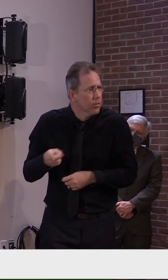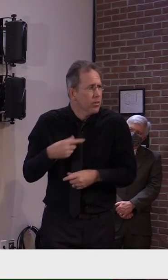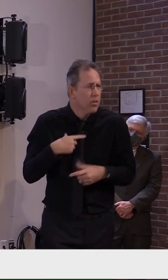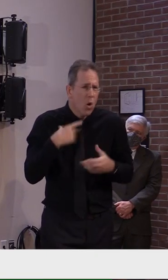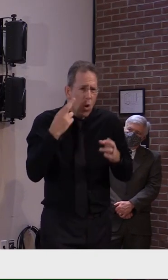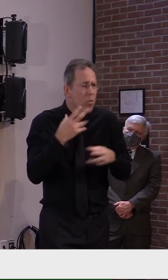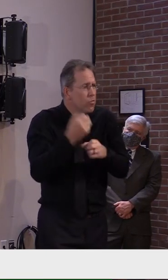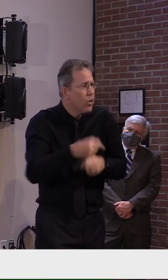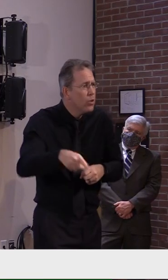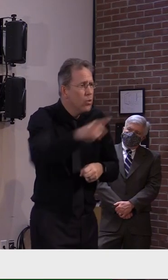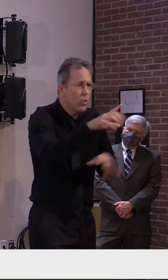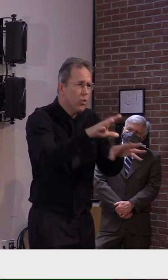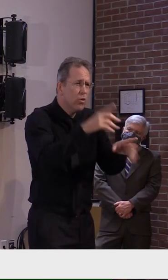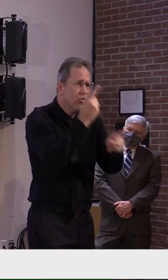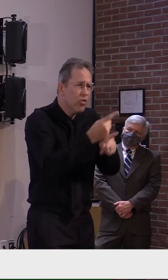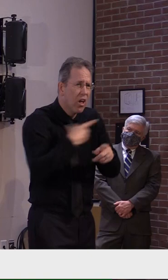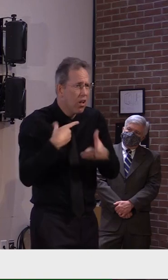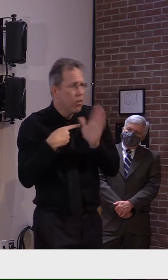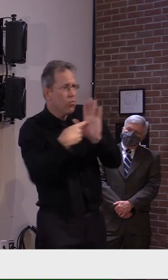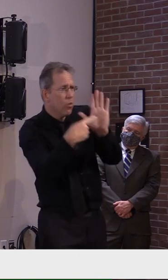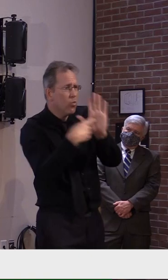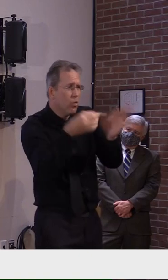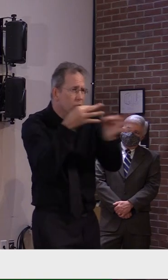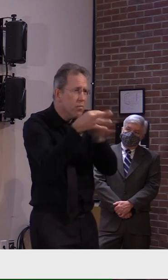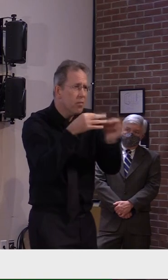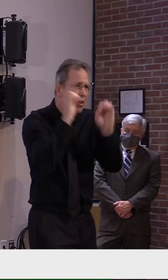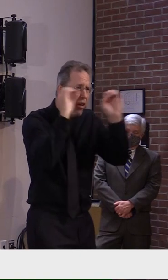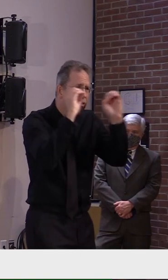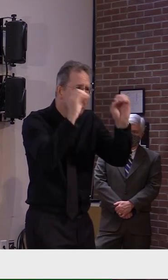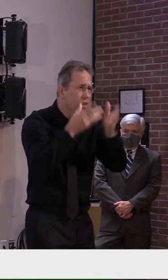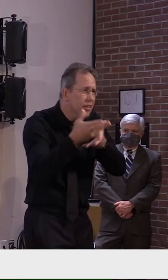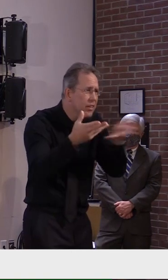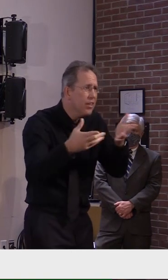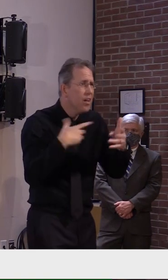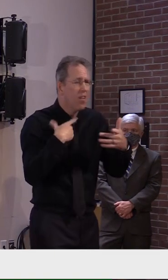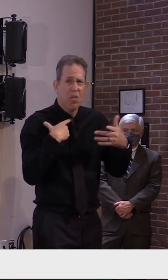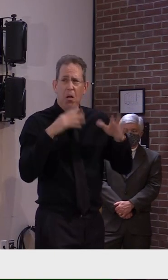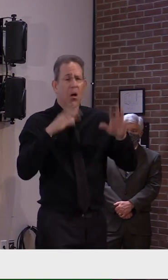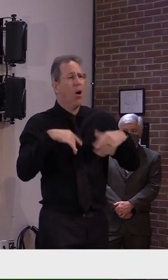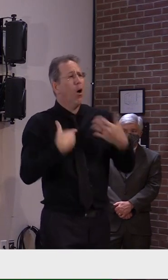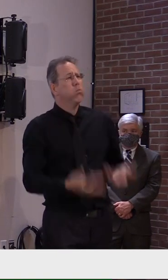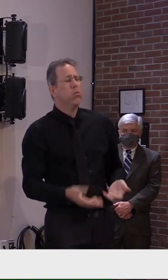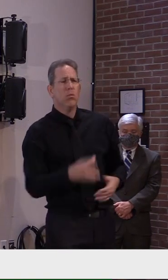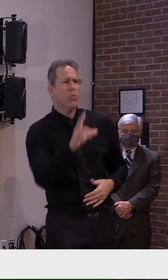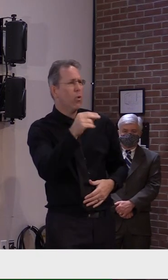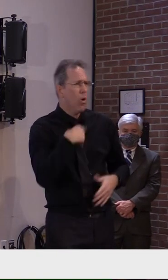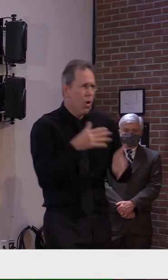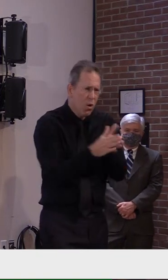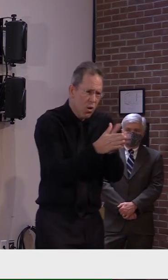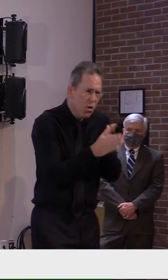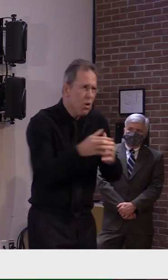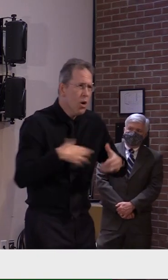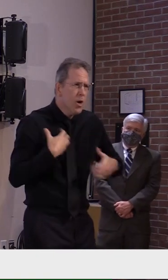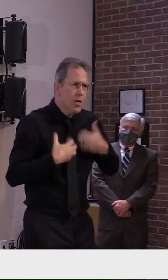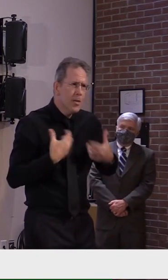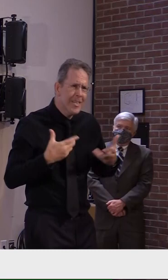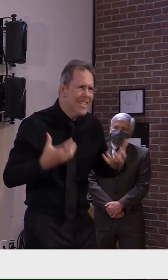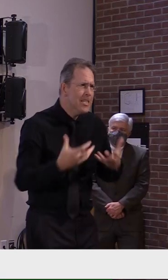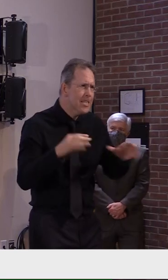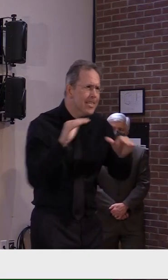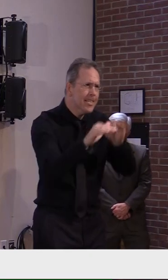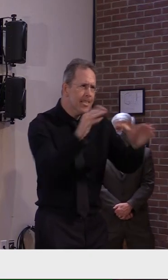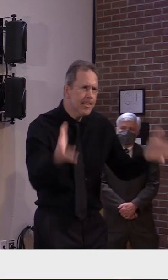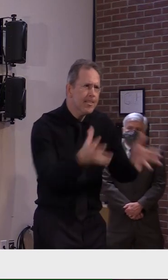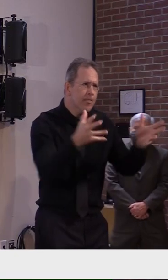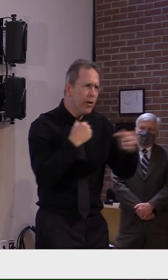confident we can get through this so i don't feel helpless whatsoever i get get frustrated um and i get angry at the virus